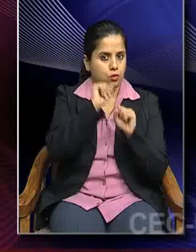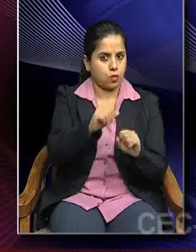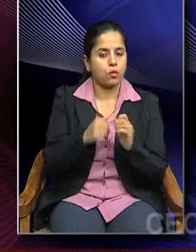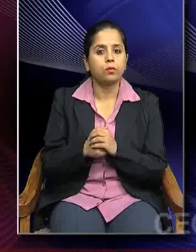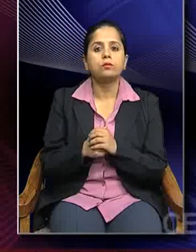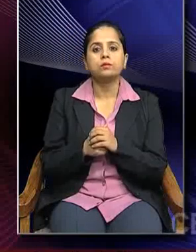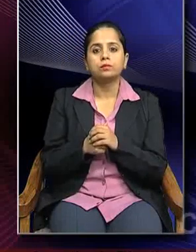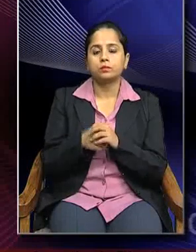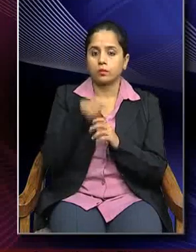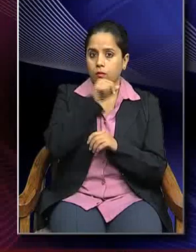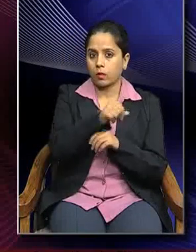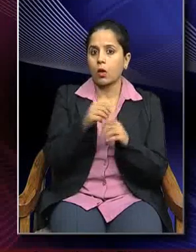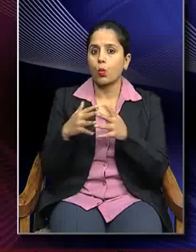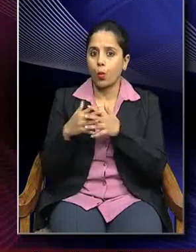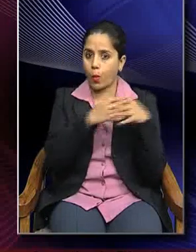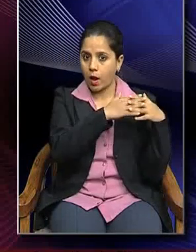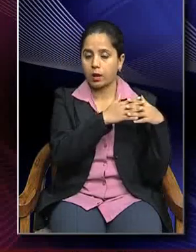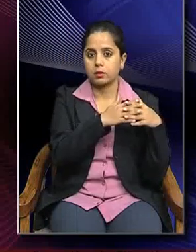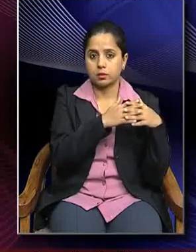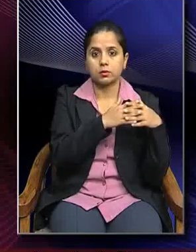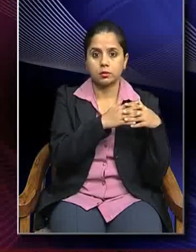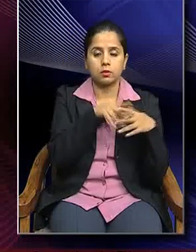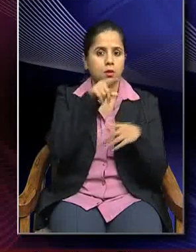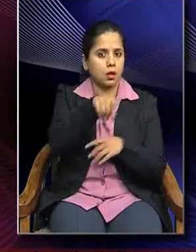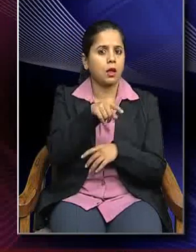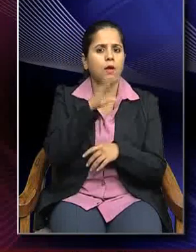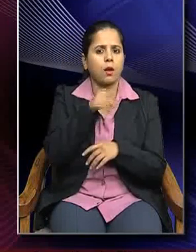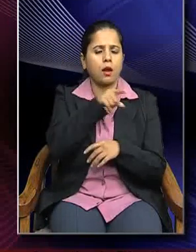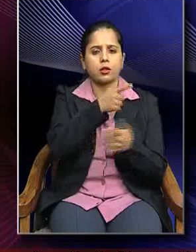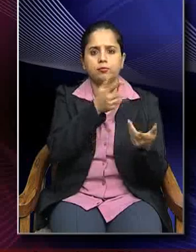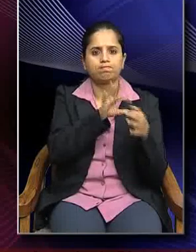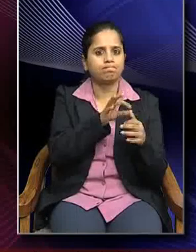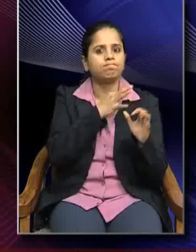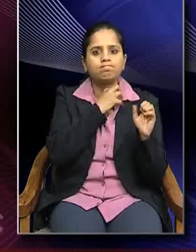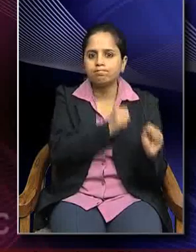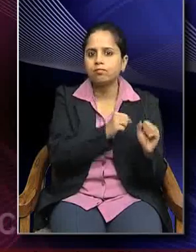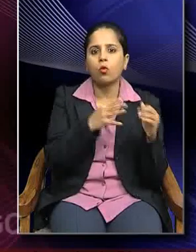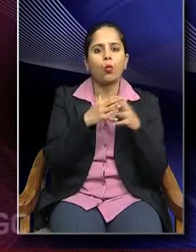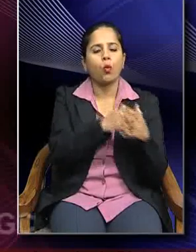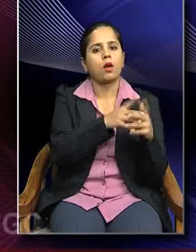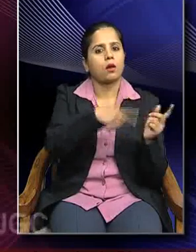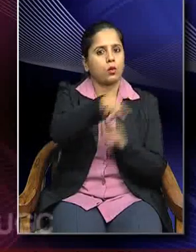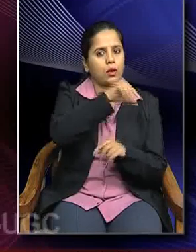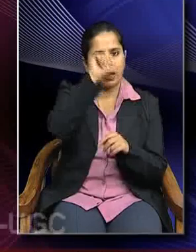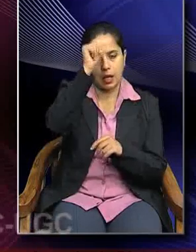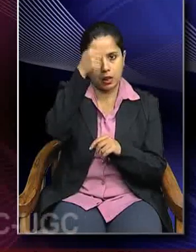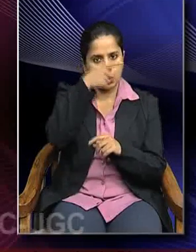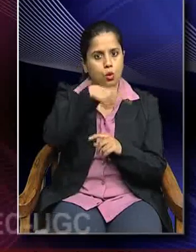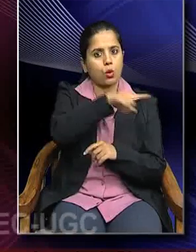To its west, of course, it is bound in the western area by Hindukush